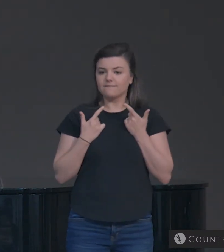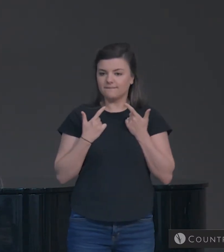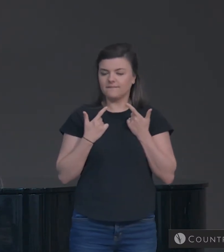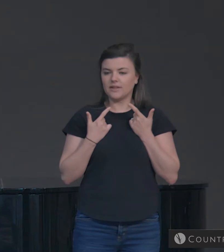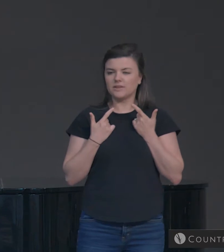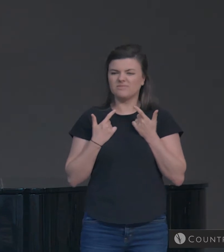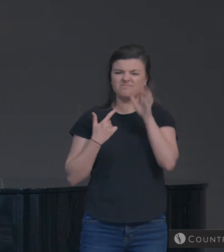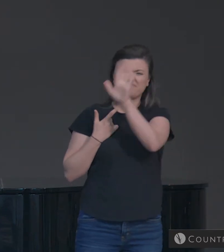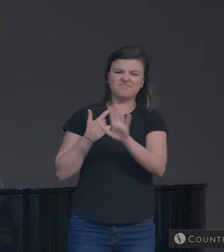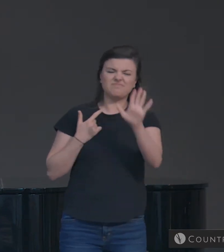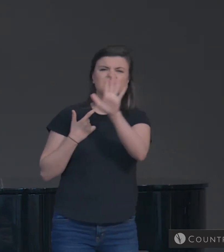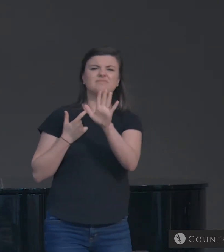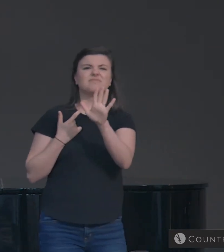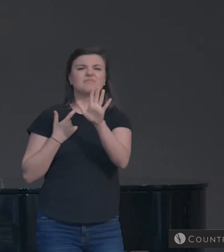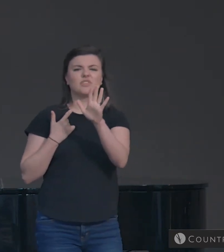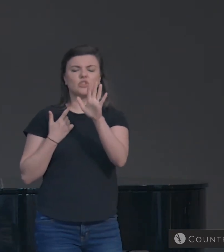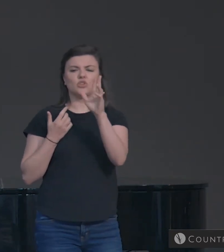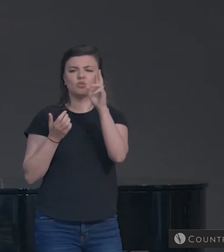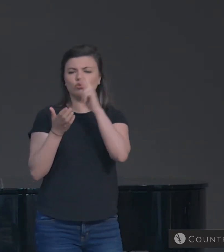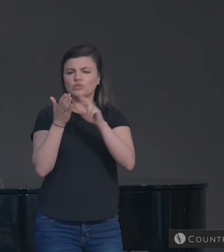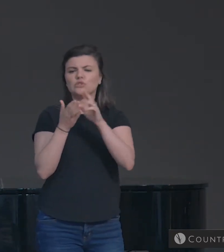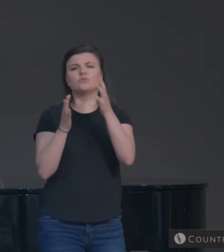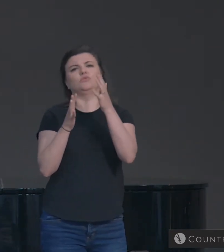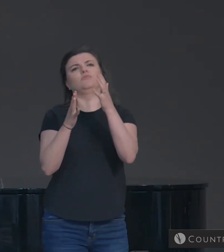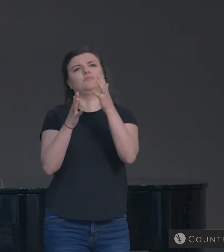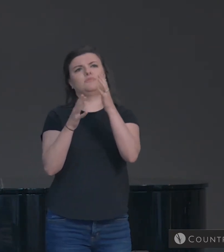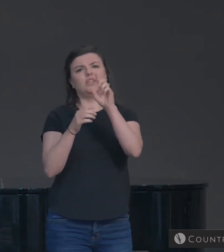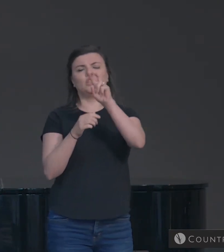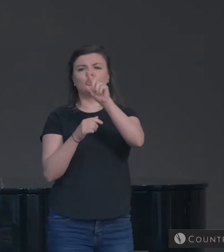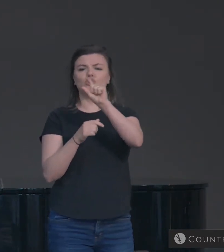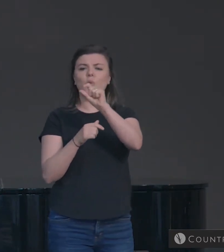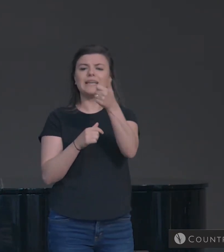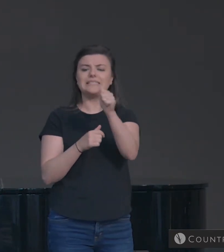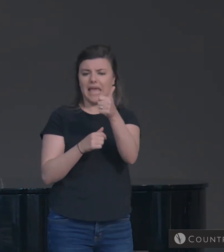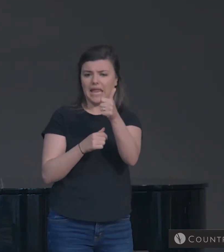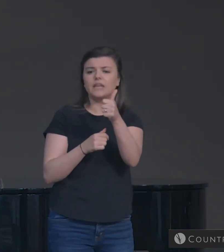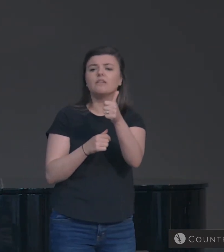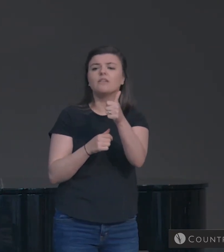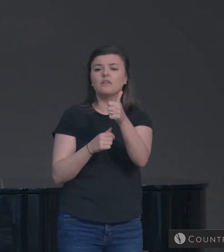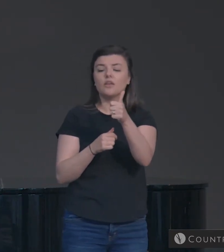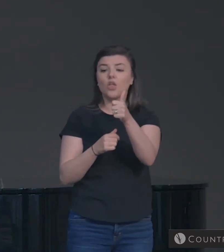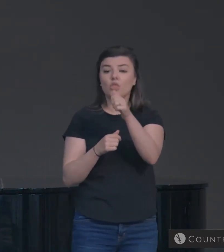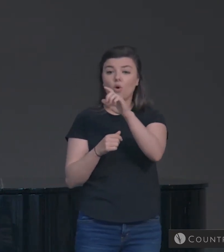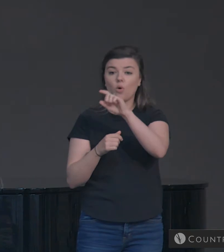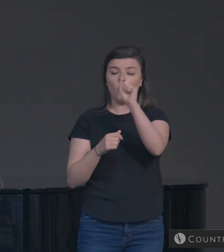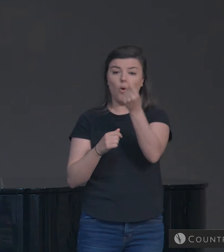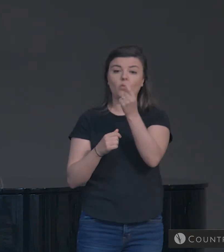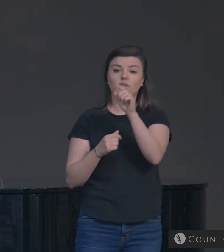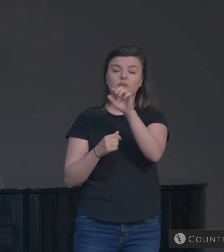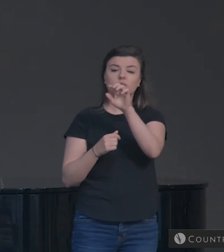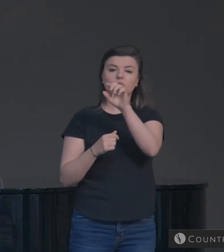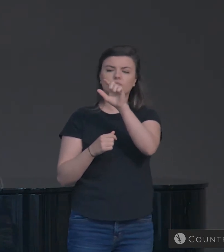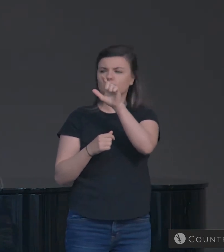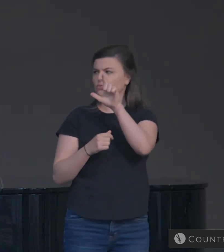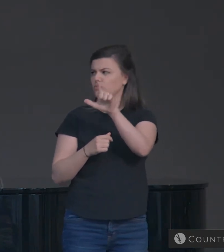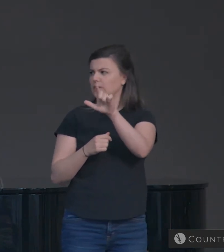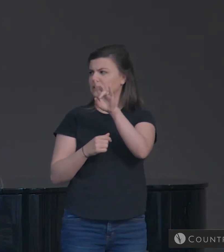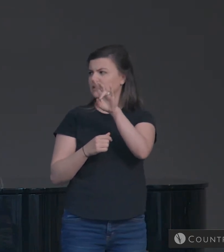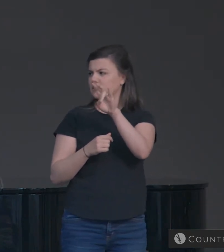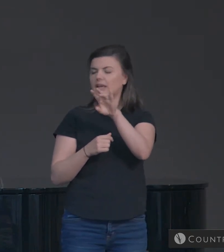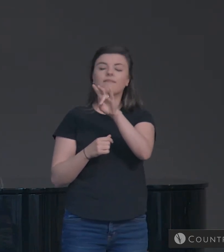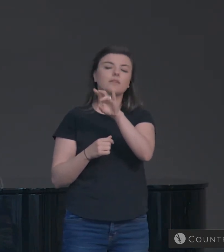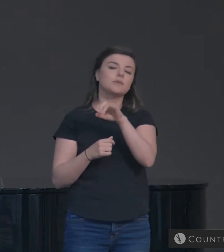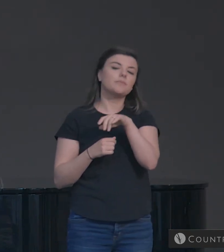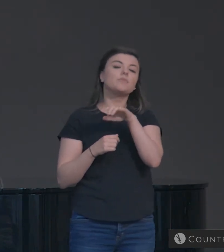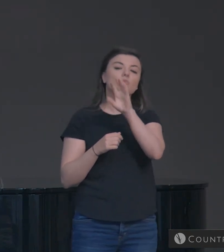estimated that according to research done back in 2010 that only 27% of Christians believe that Christ is going to return before